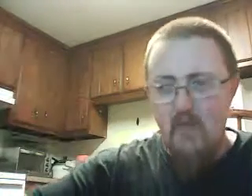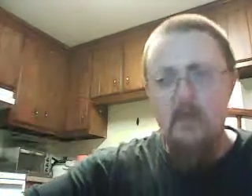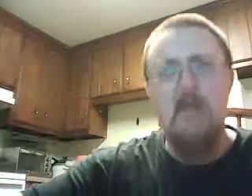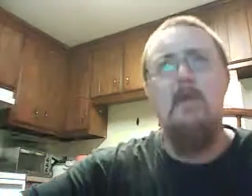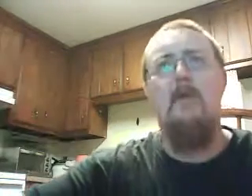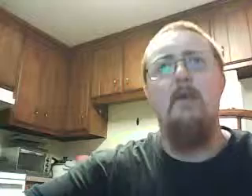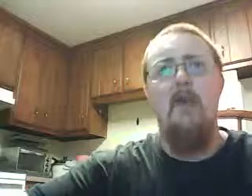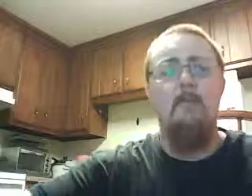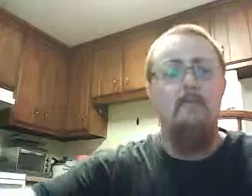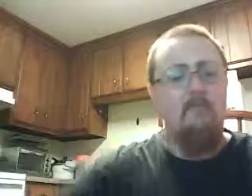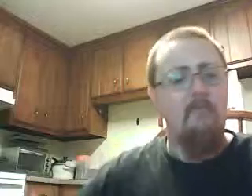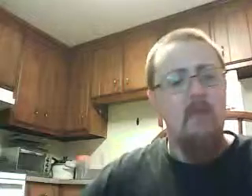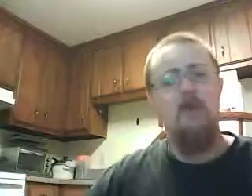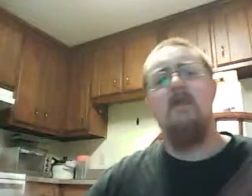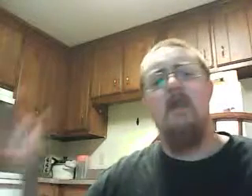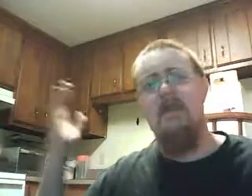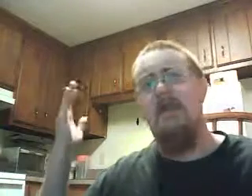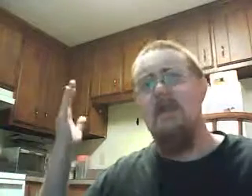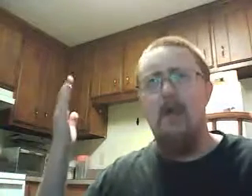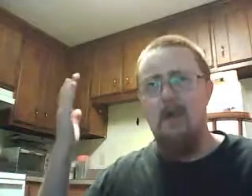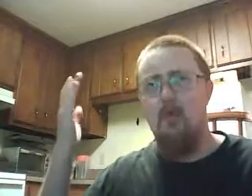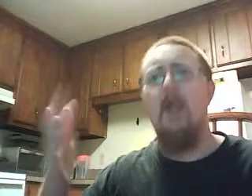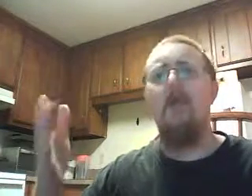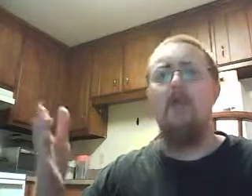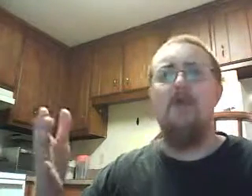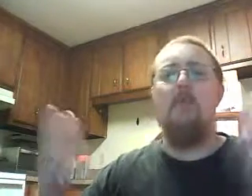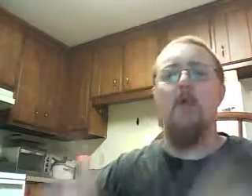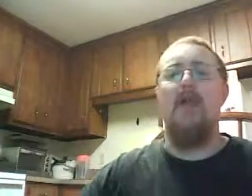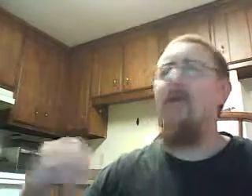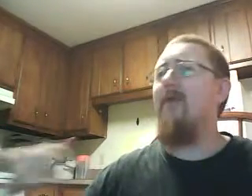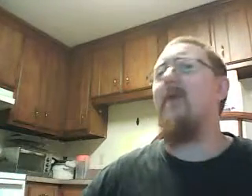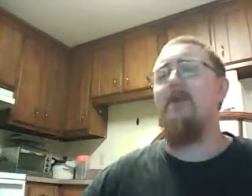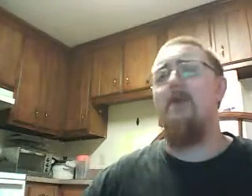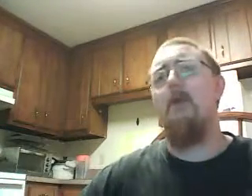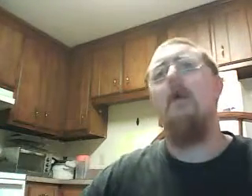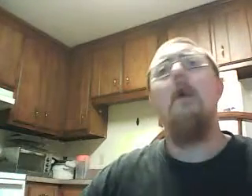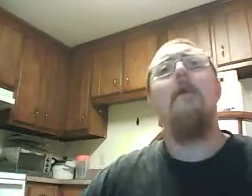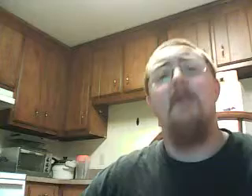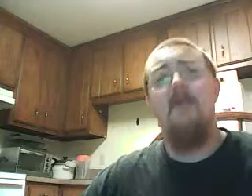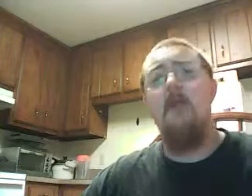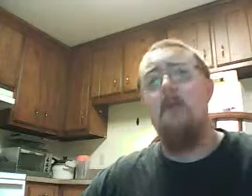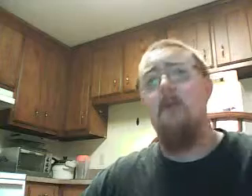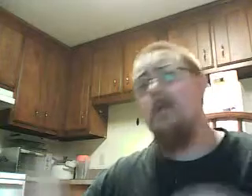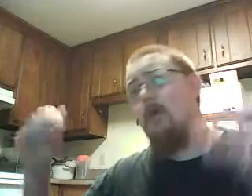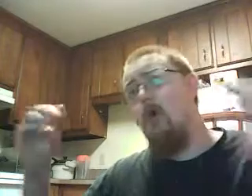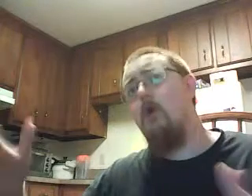So that's my little thing with that. So, like I said, Listia, a great little side project. I don't have anything else to talk about. The next video I'm going to do is a little bit longer.